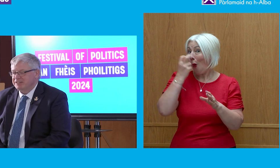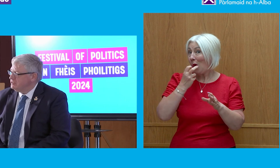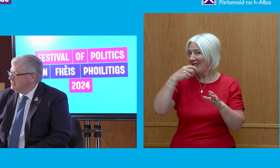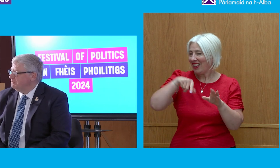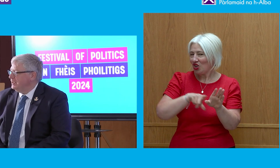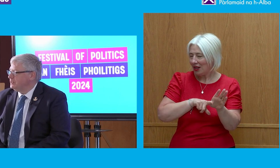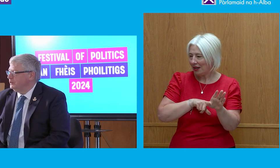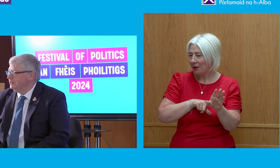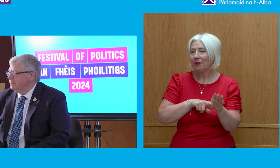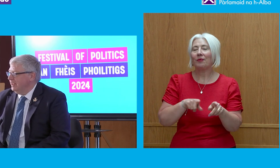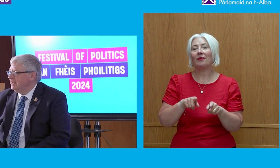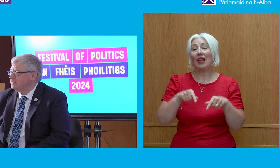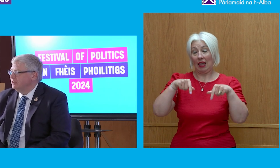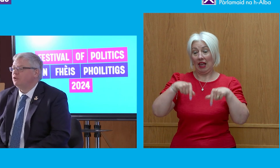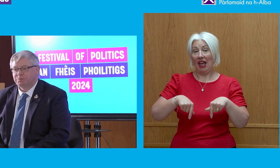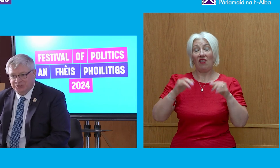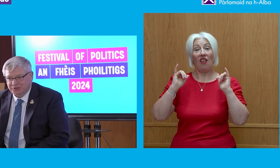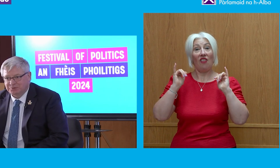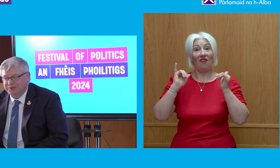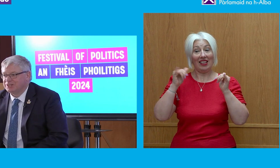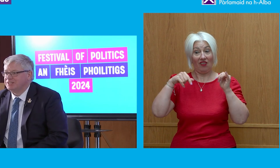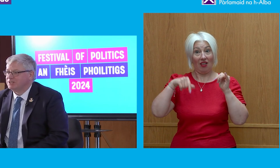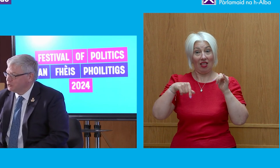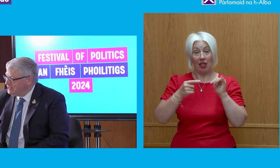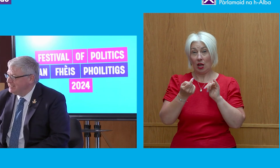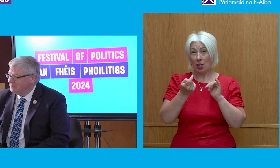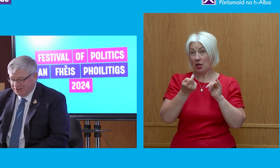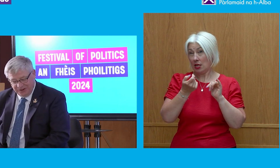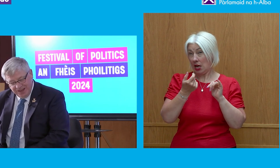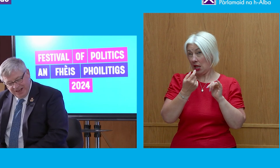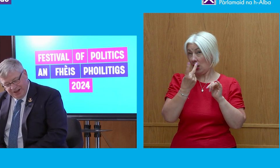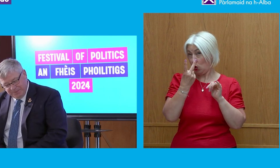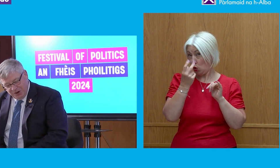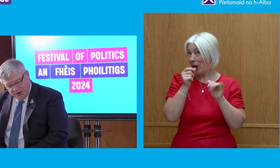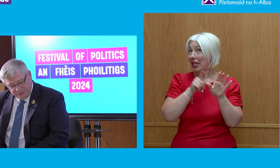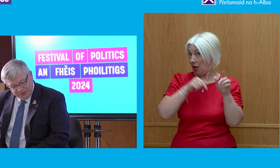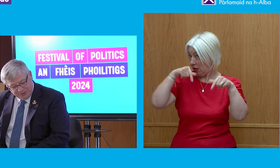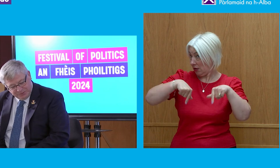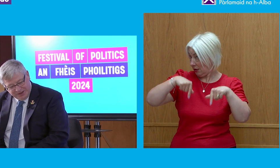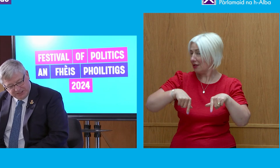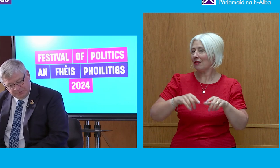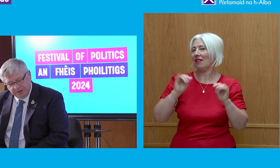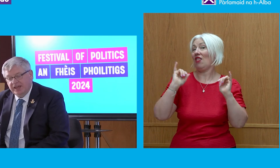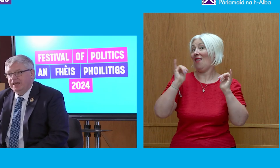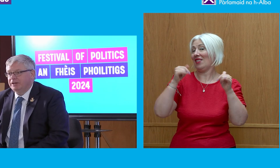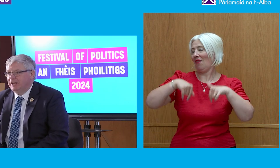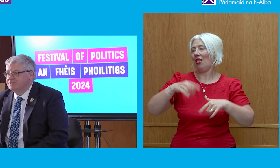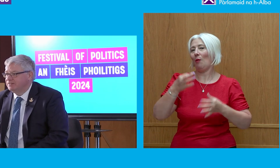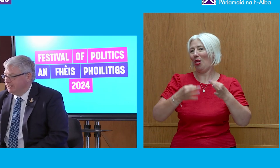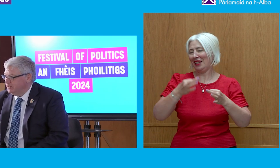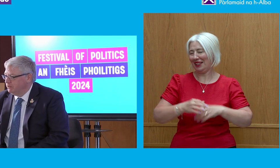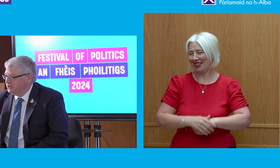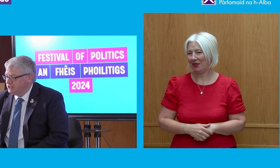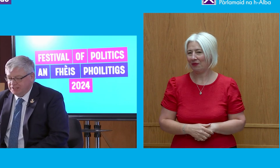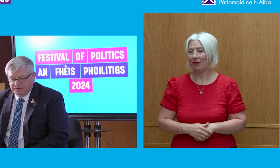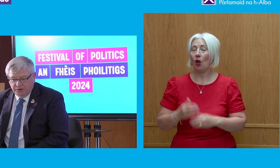and indeed the festival is in hot pursuit because this is the 20th year of the festival, and I would like